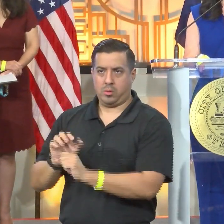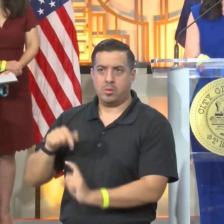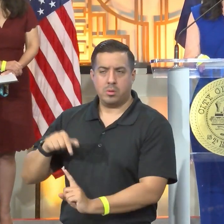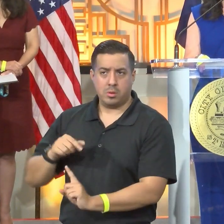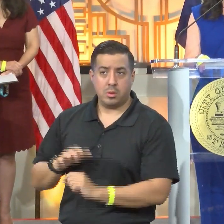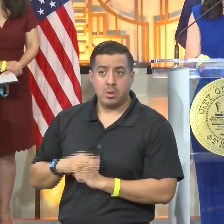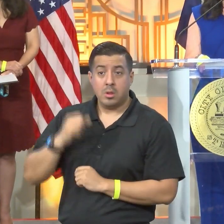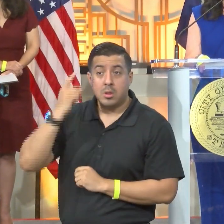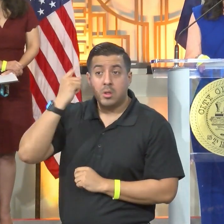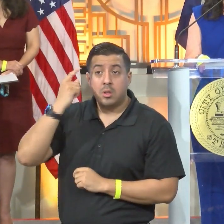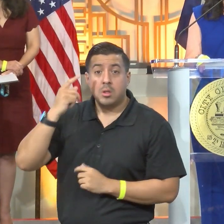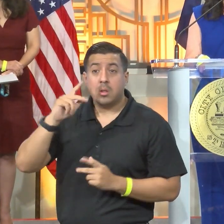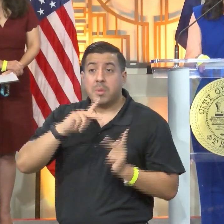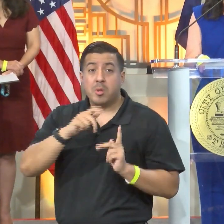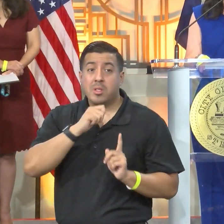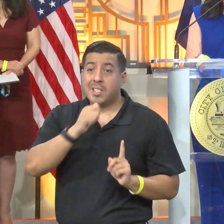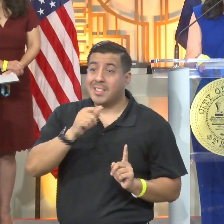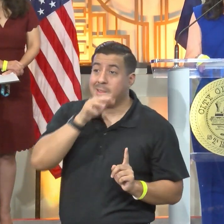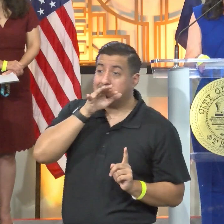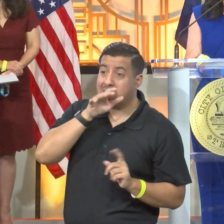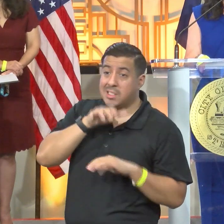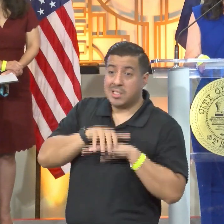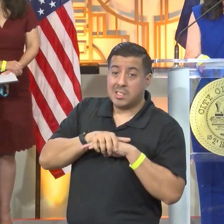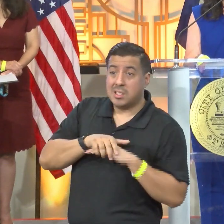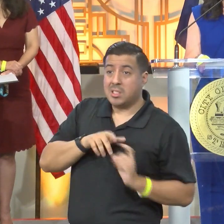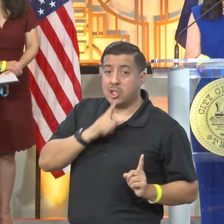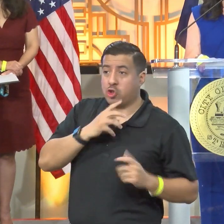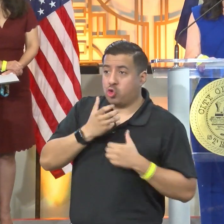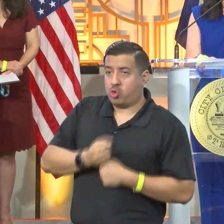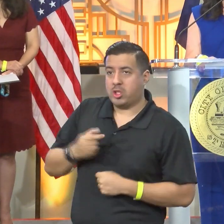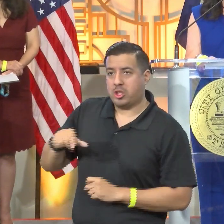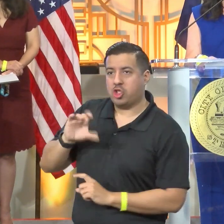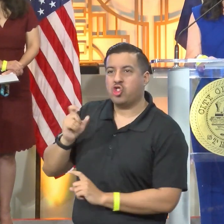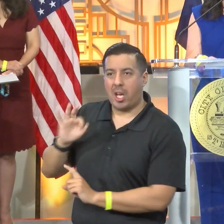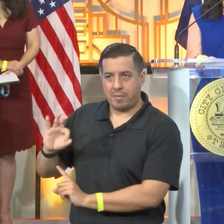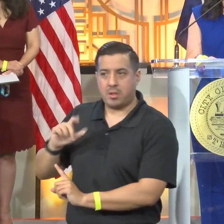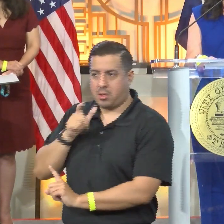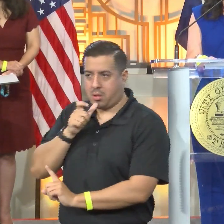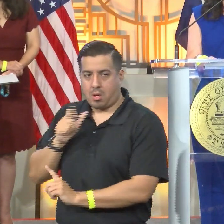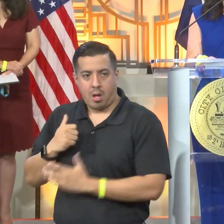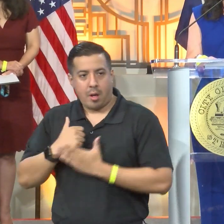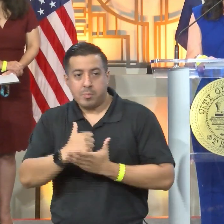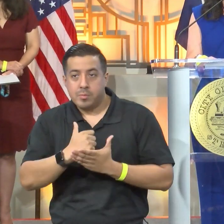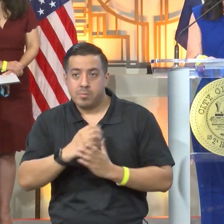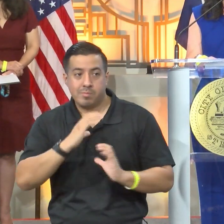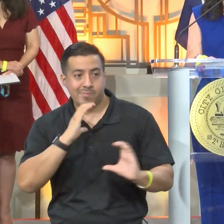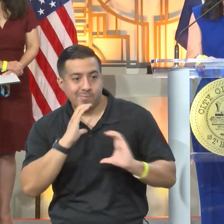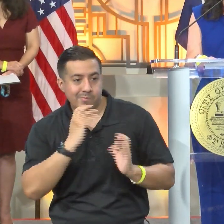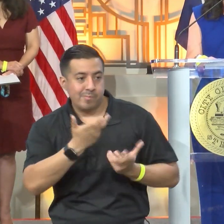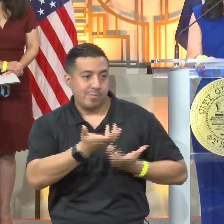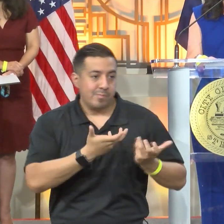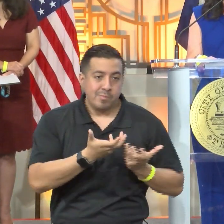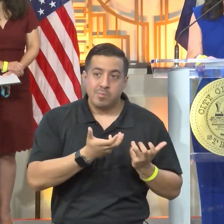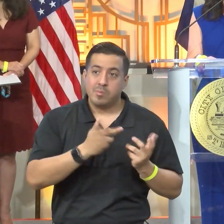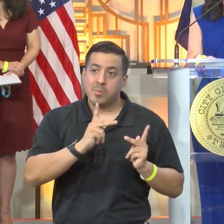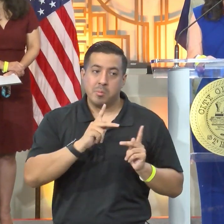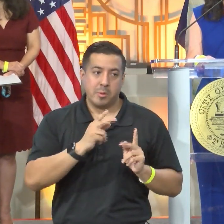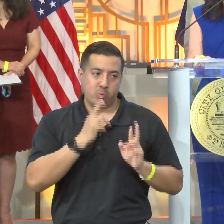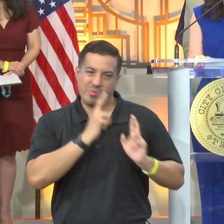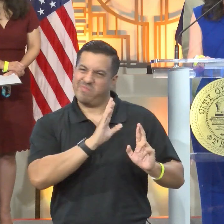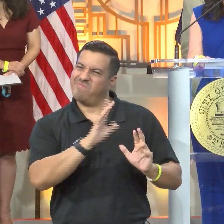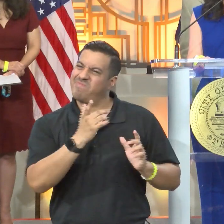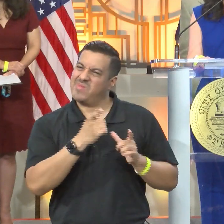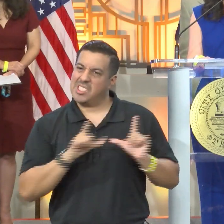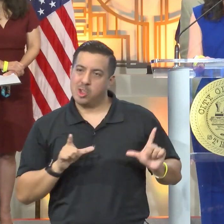Particularly for non-English speakers, having trusted chefs from those communities who have the ability to communicate with the residents in their respective languages